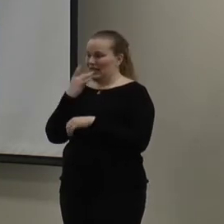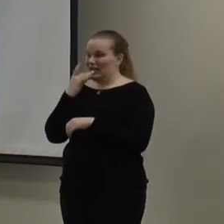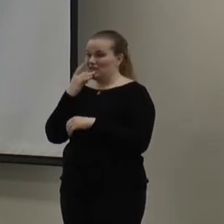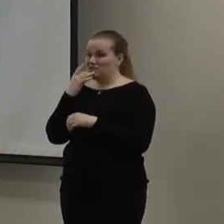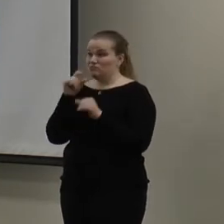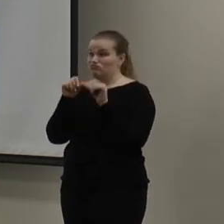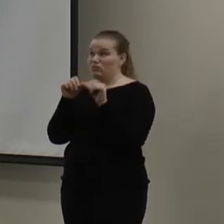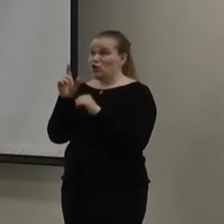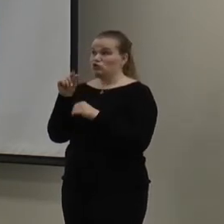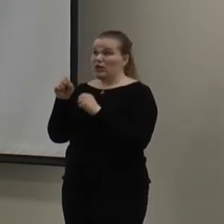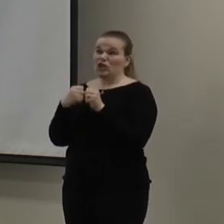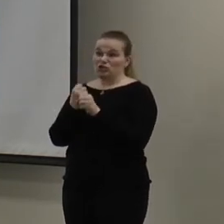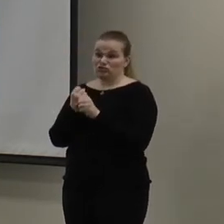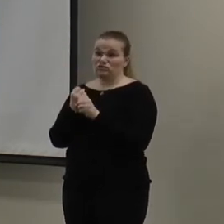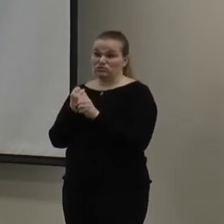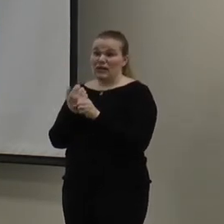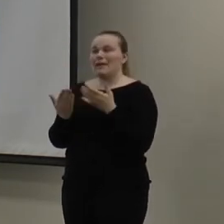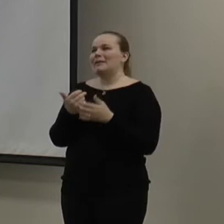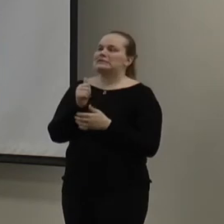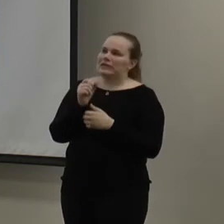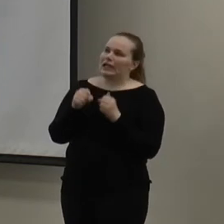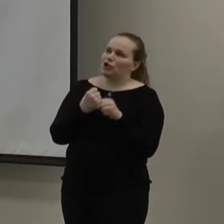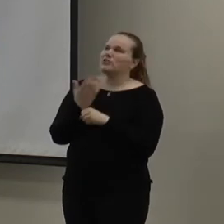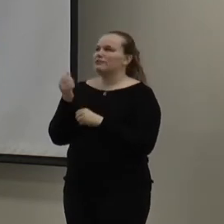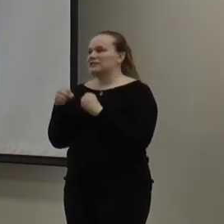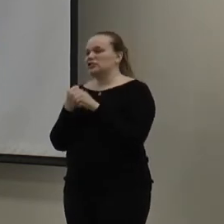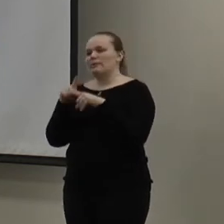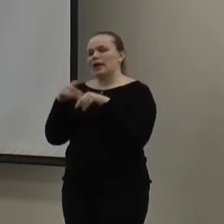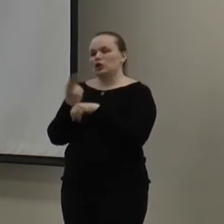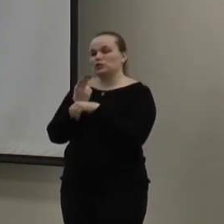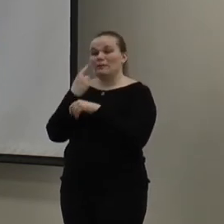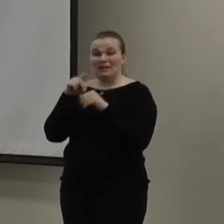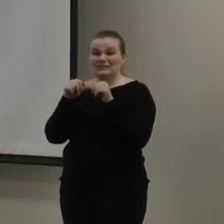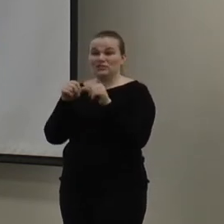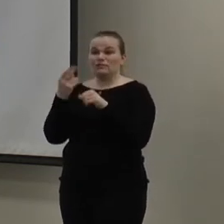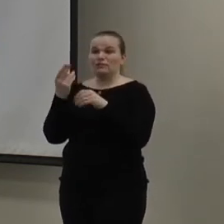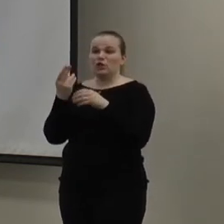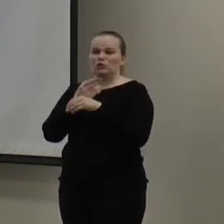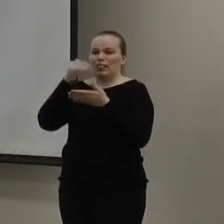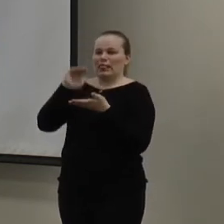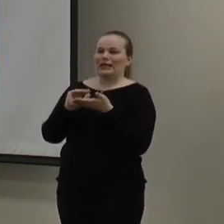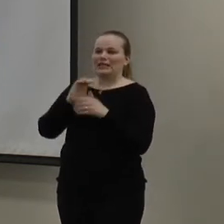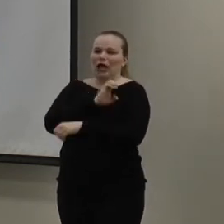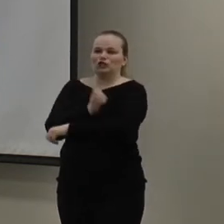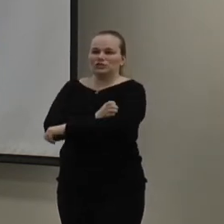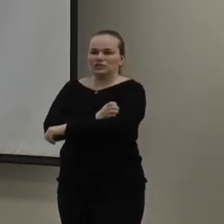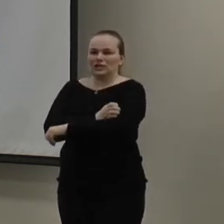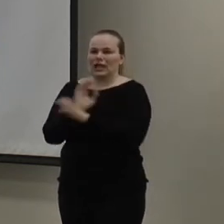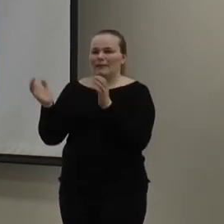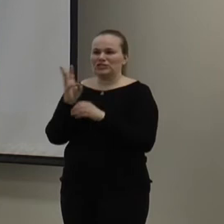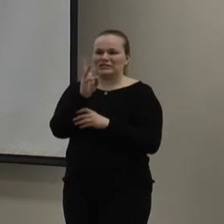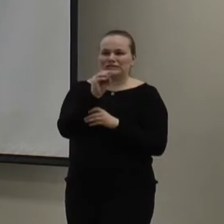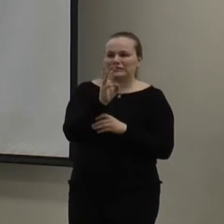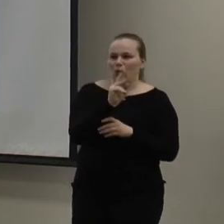20 years. It might be 10 or 15, but it still doesn't cost you less energy to operate it than your incandescent, which is taking 60 watts,